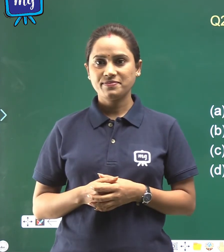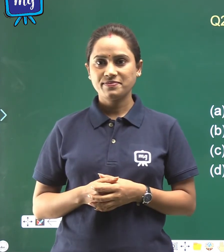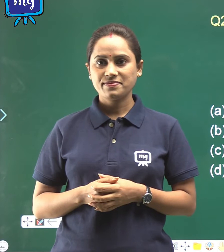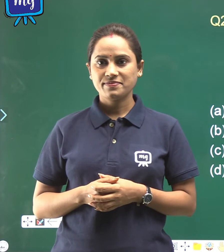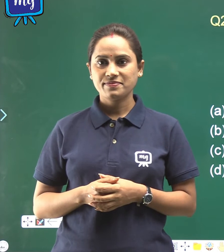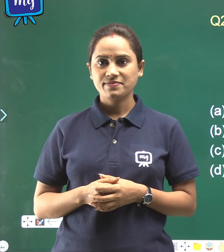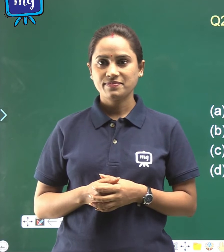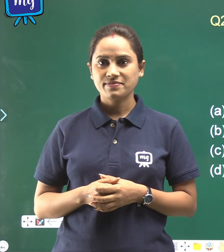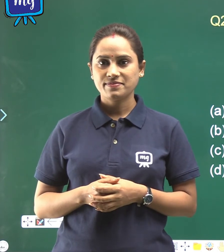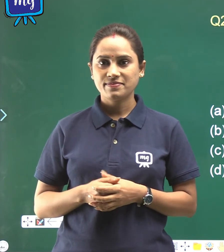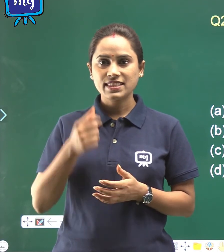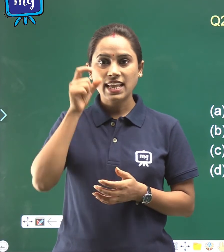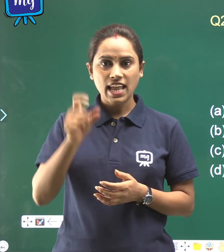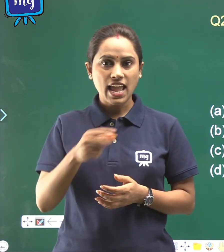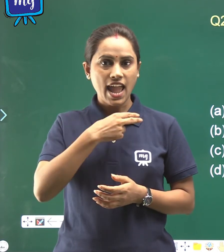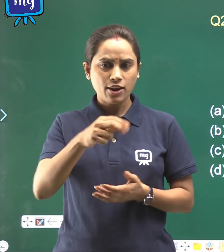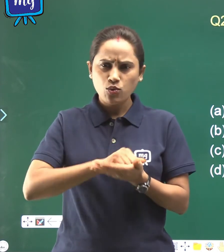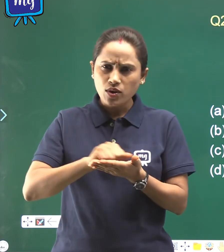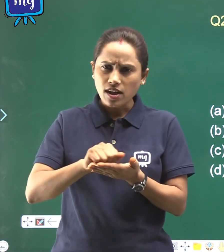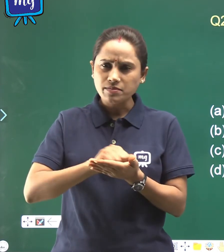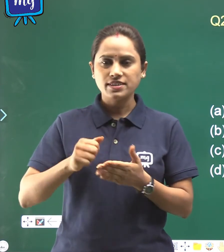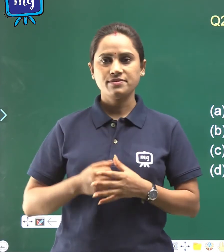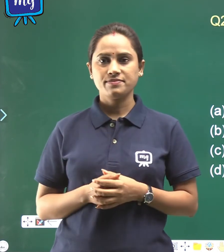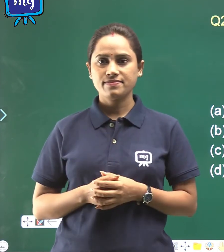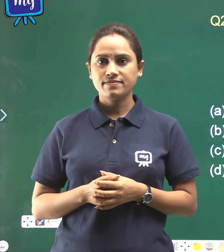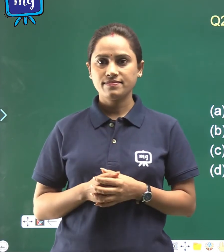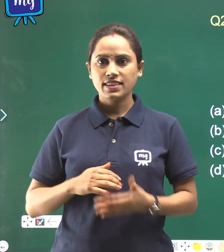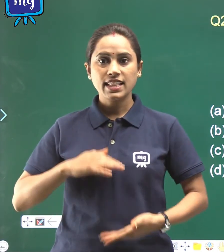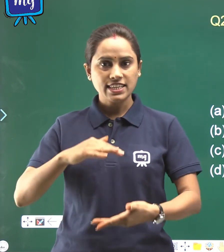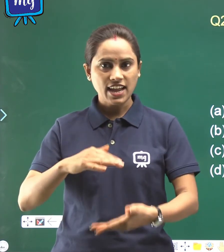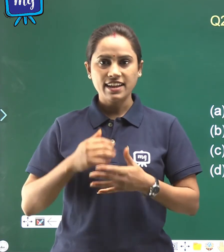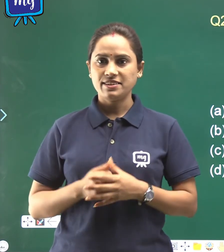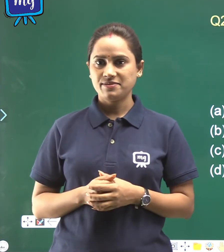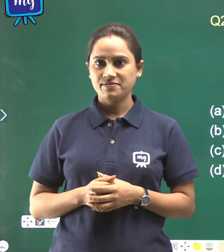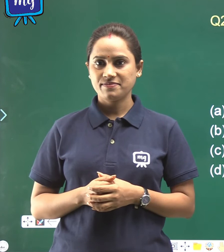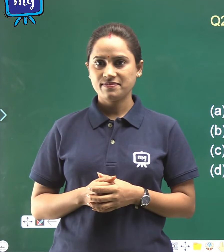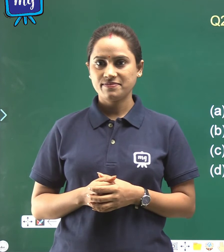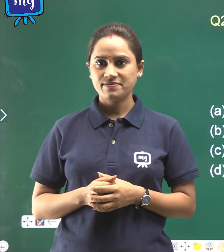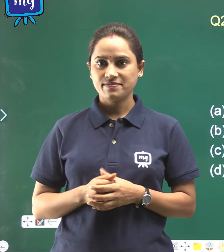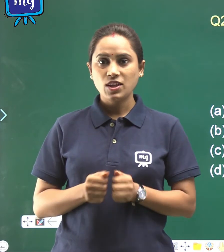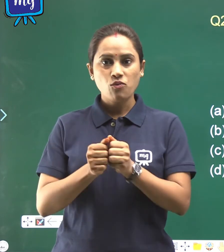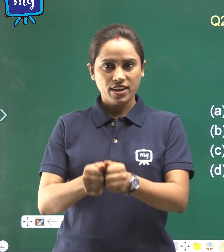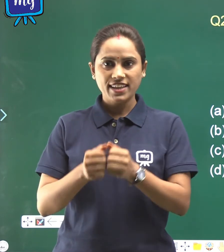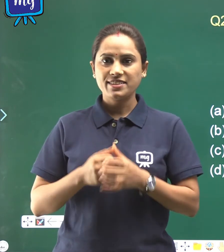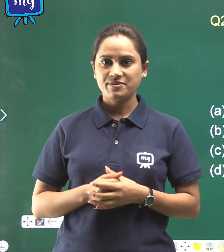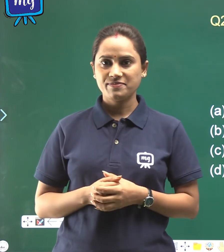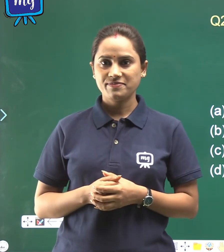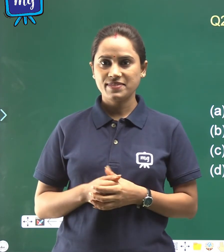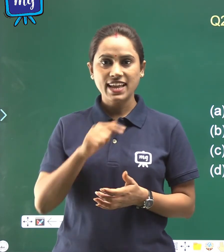Andrew rubbed the child with